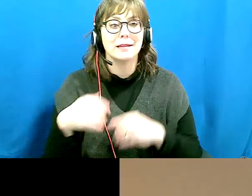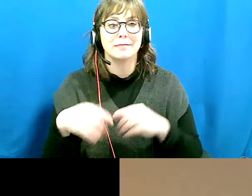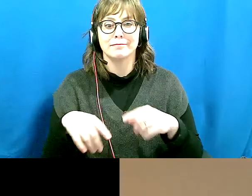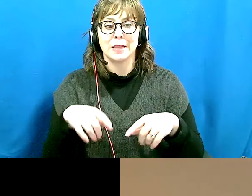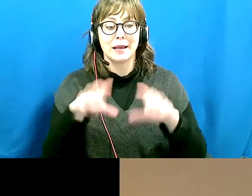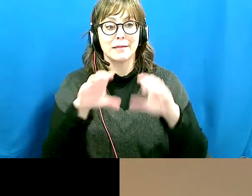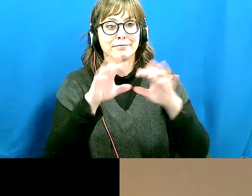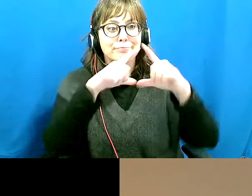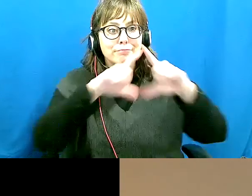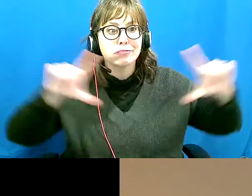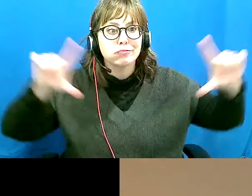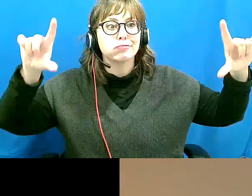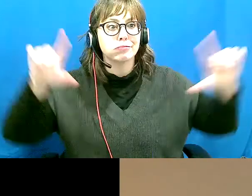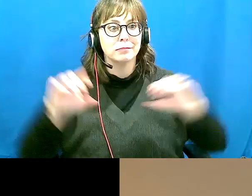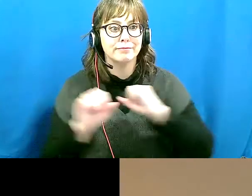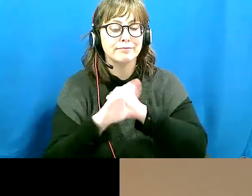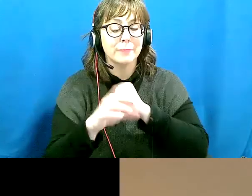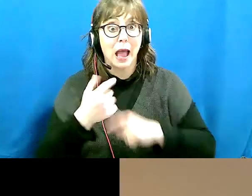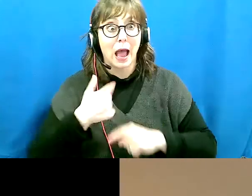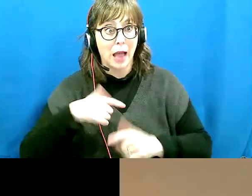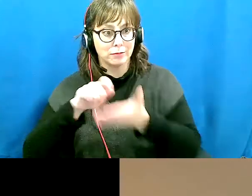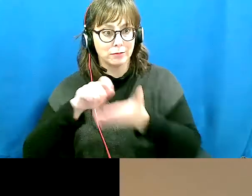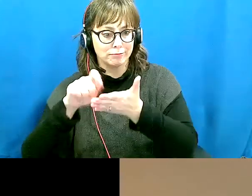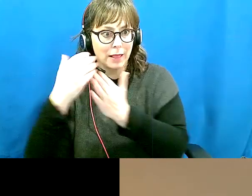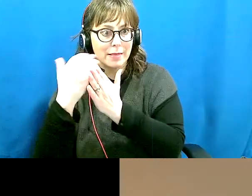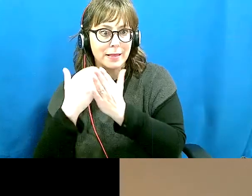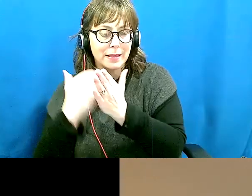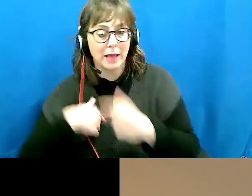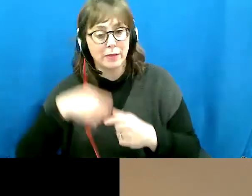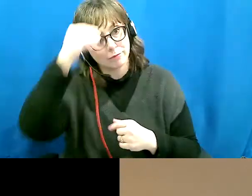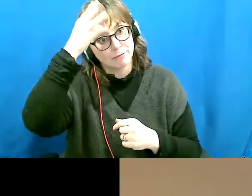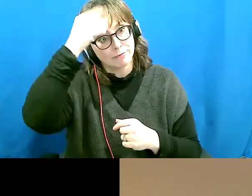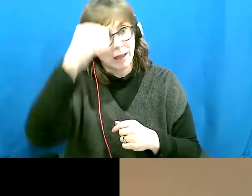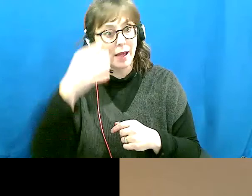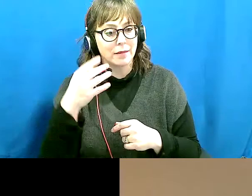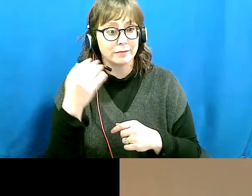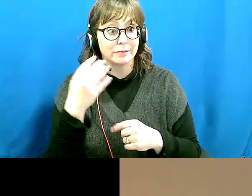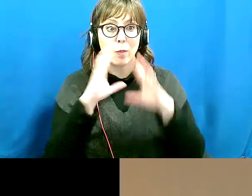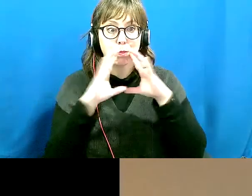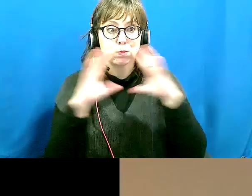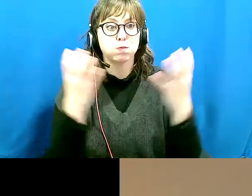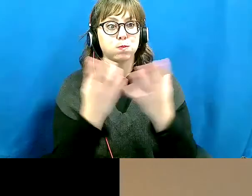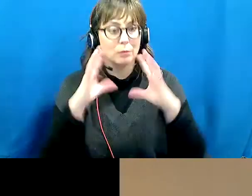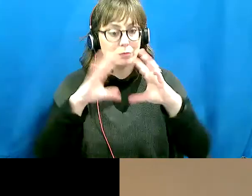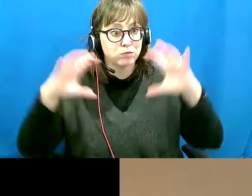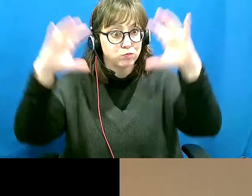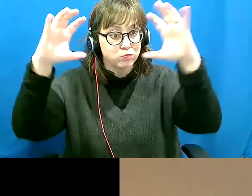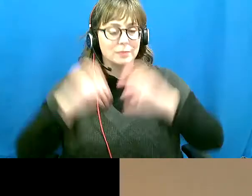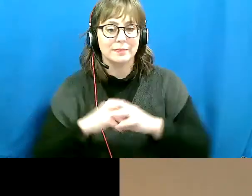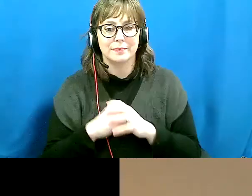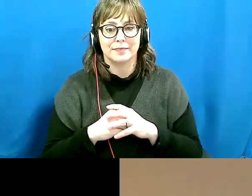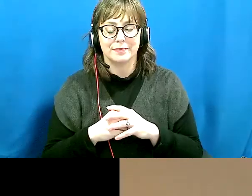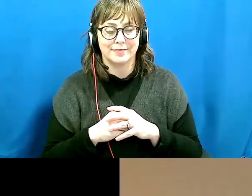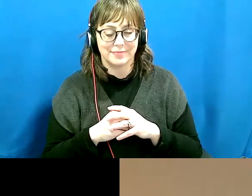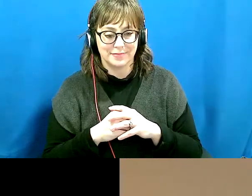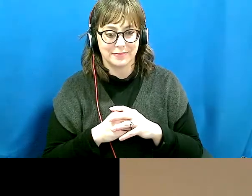lots of lists and came up with the idea of the balloons. And that couldn't have been